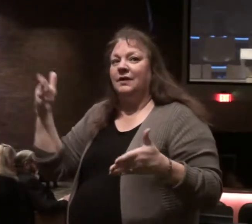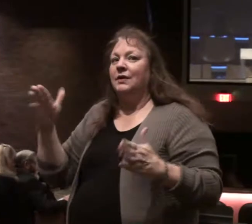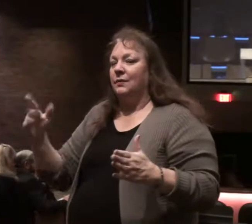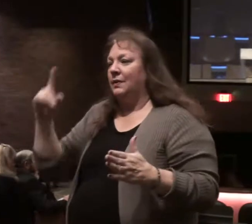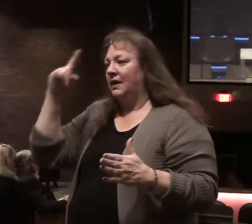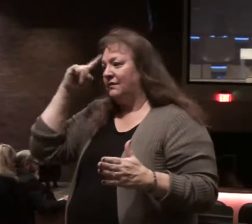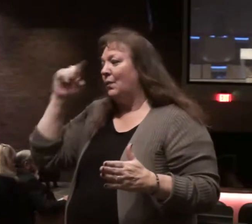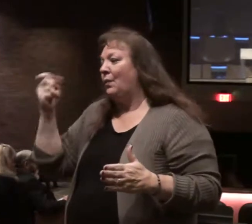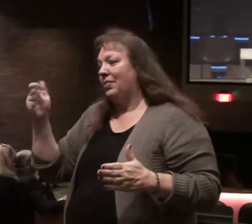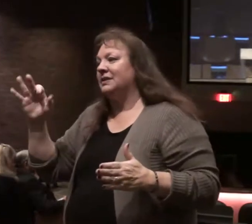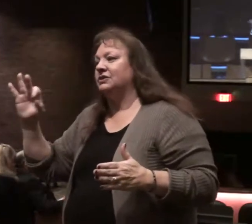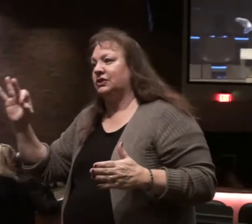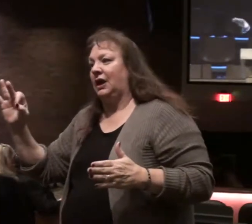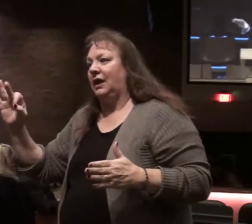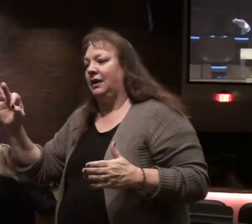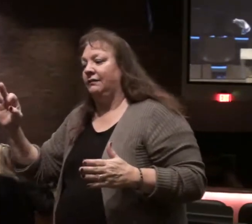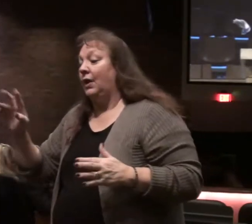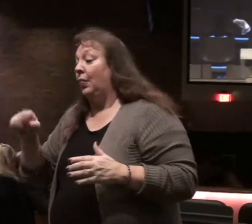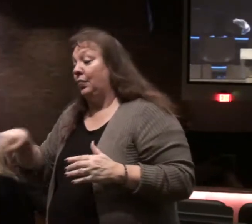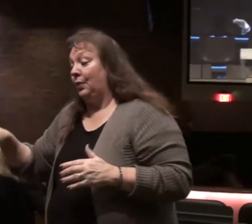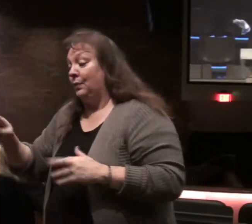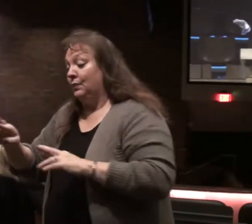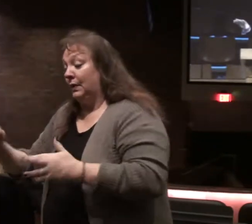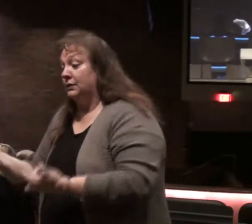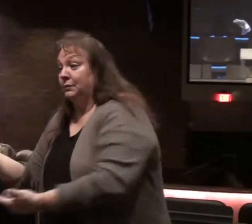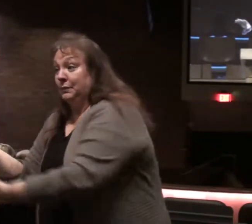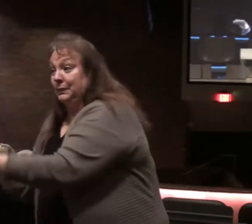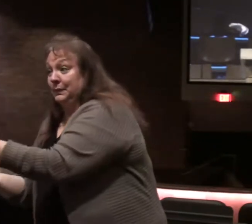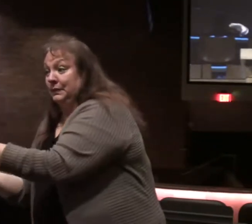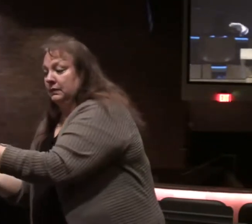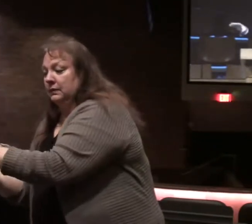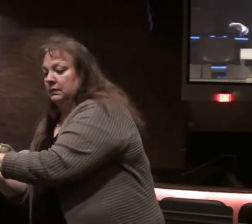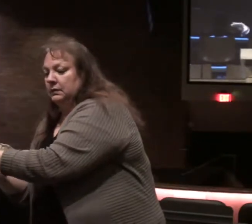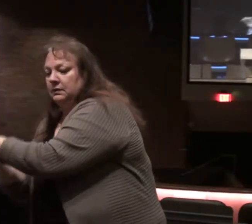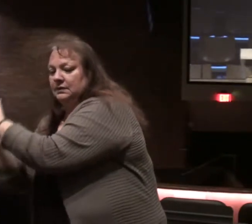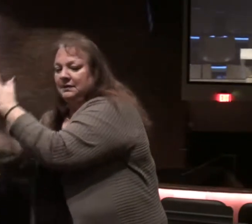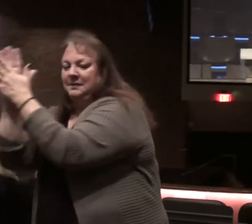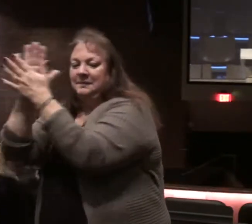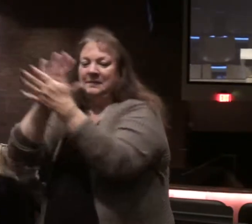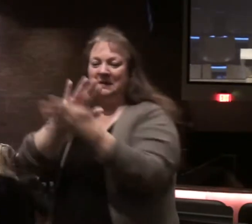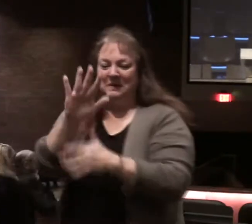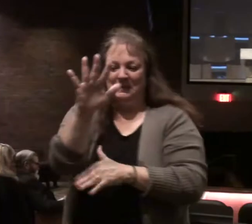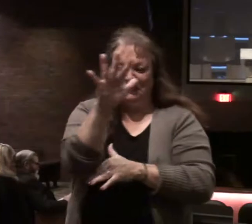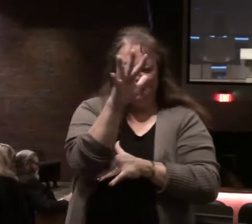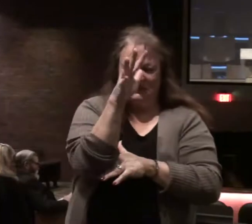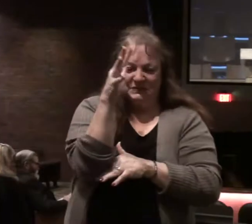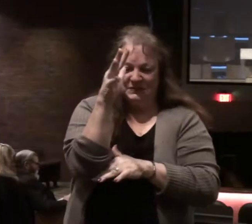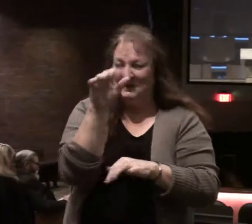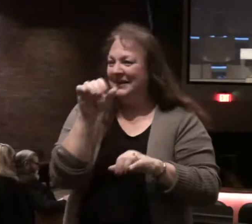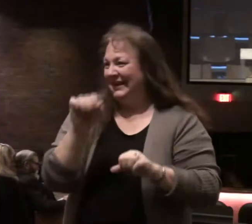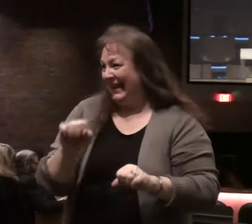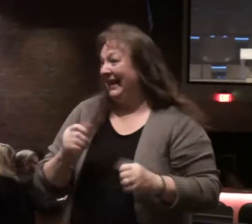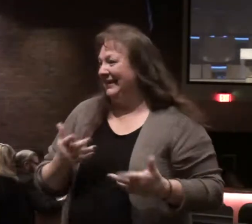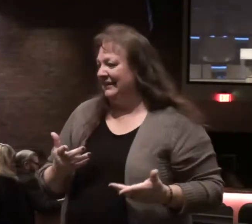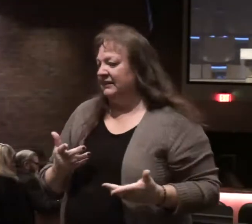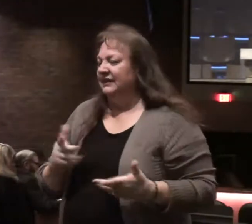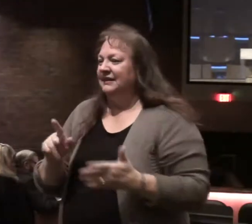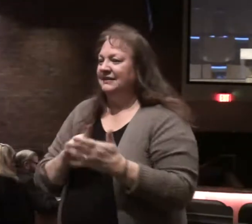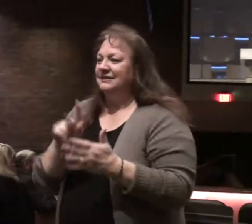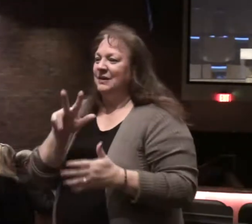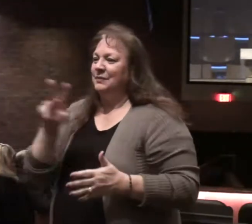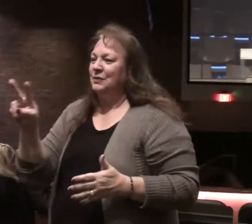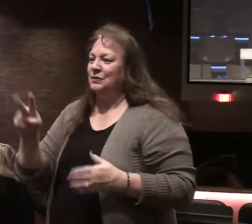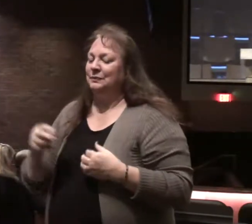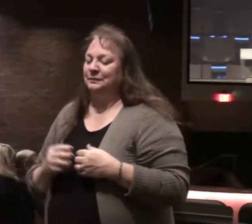way for the chaff those who are fit for burning to be transformed to be made trees if I can stick with the illustration go to psalm